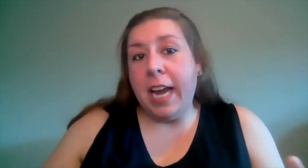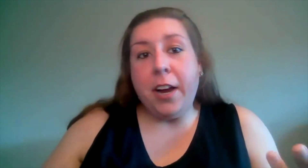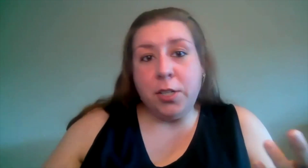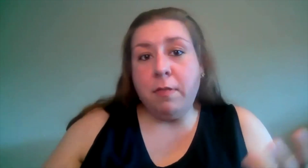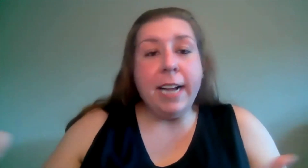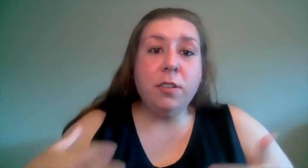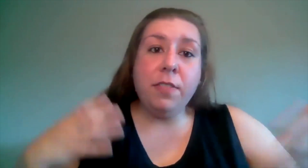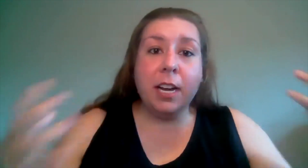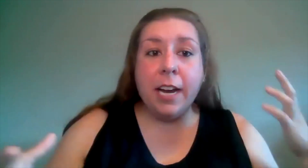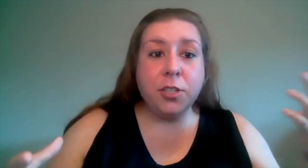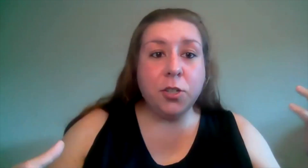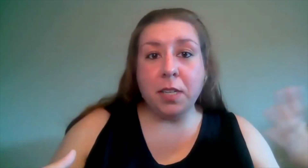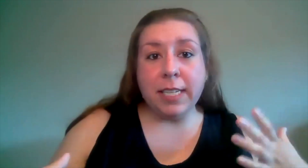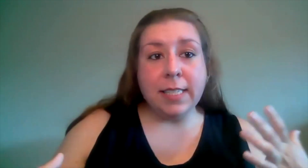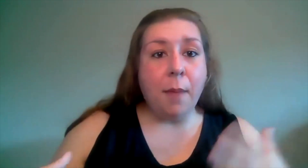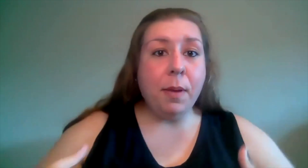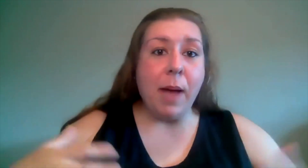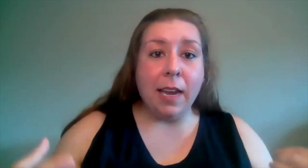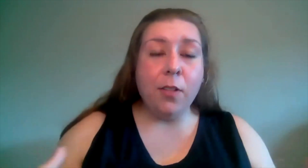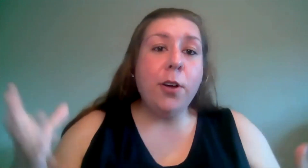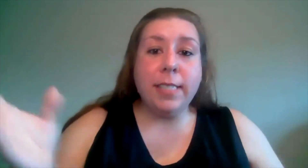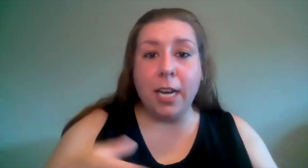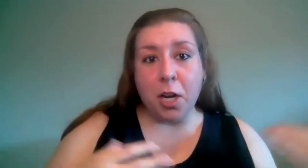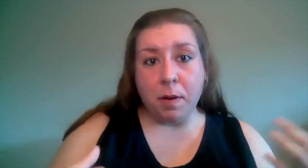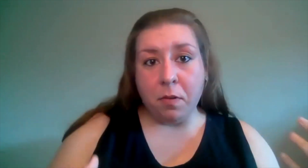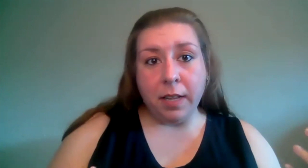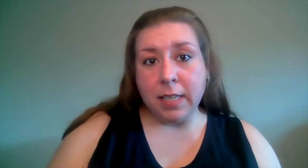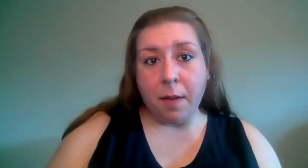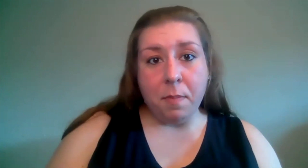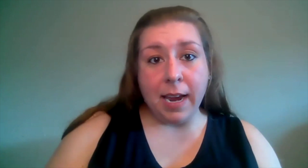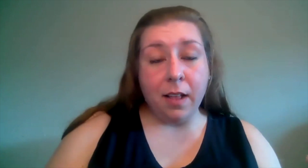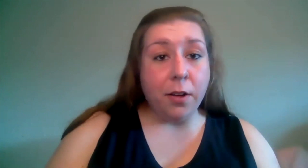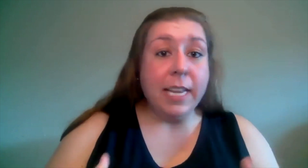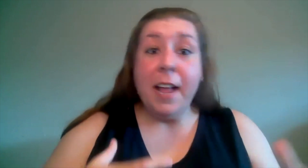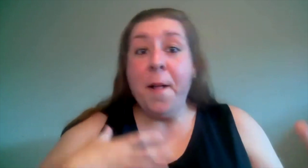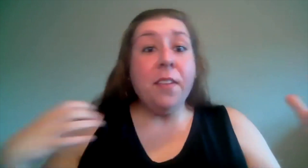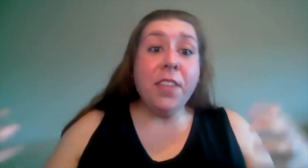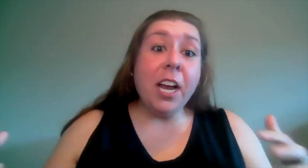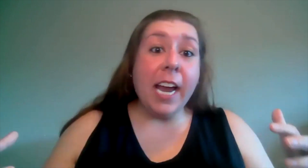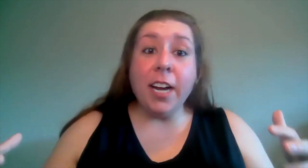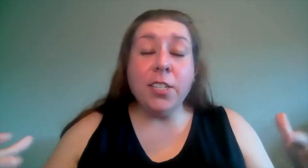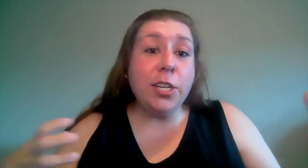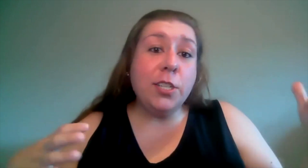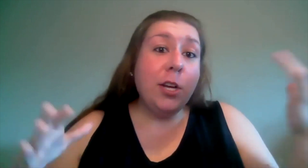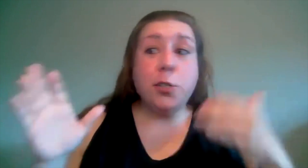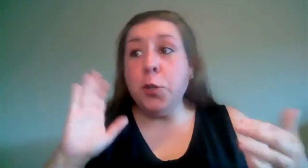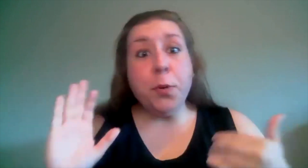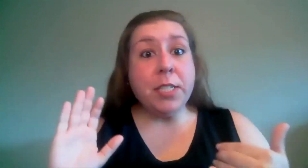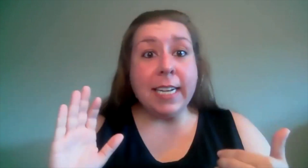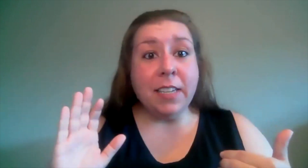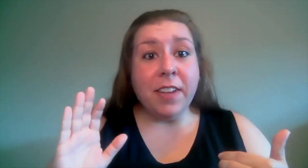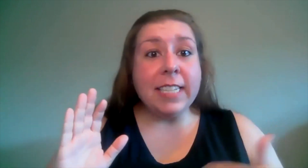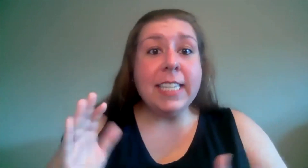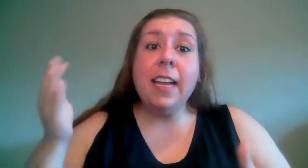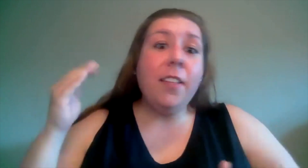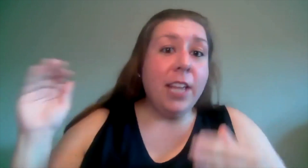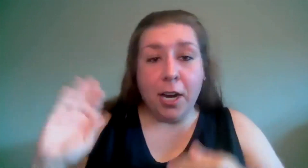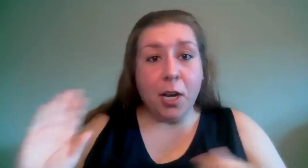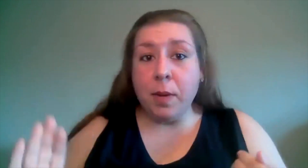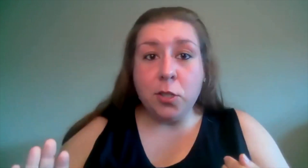character right so if their character is really sloppy baggy clothes they're going to be really sloppy baggy clothes if their character's super sexy vixen they're going to be